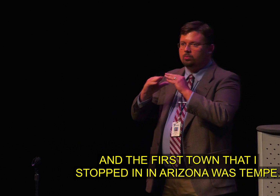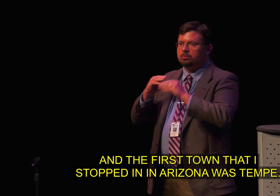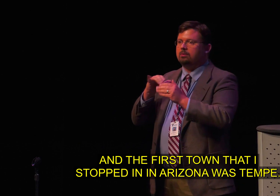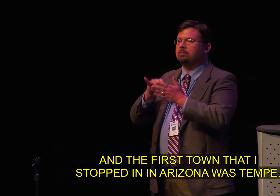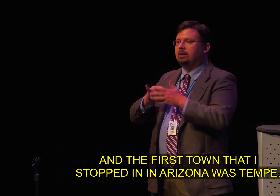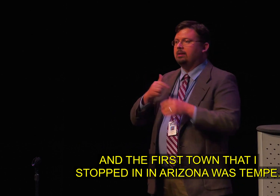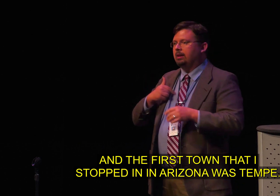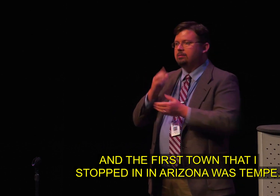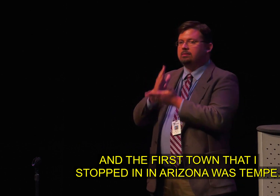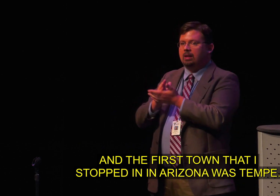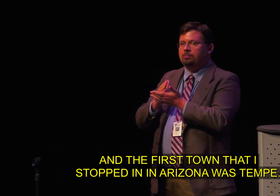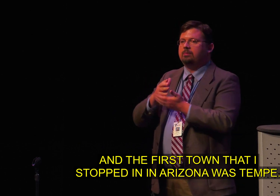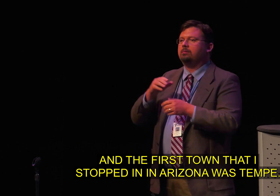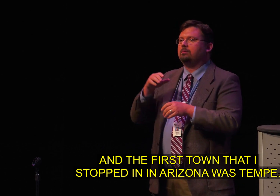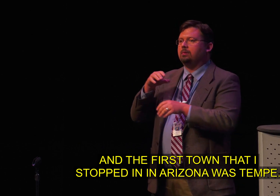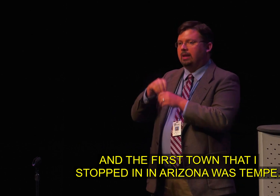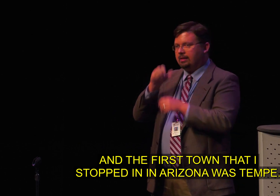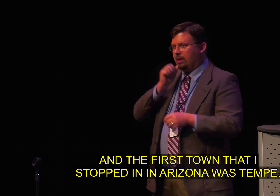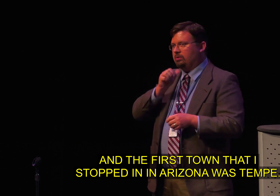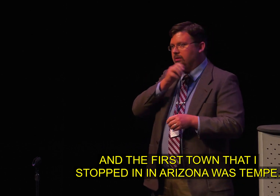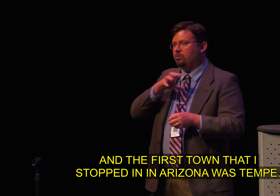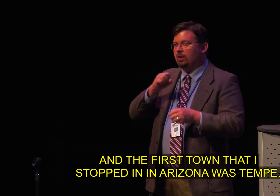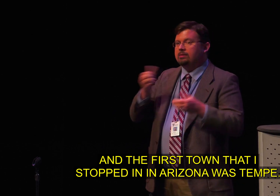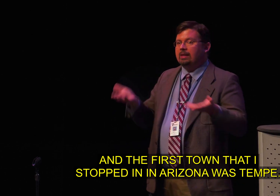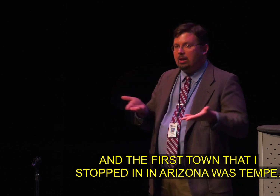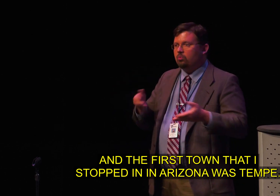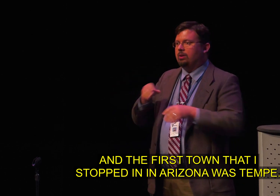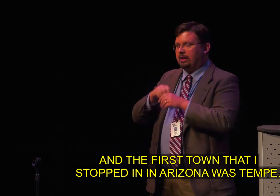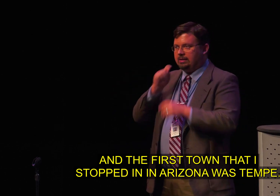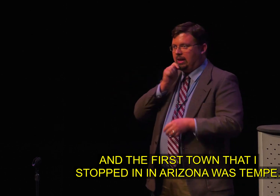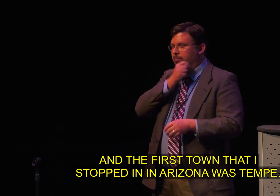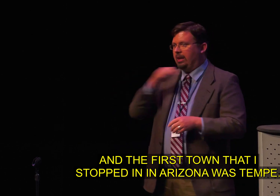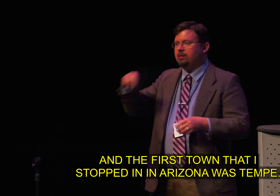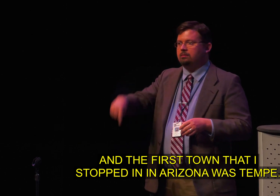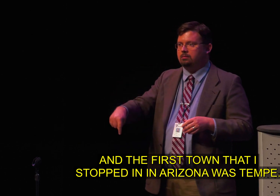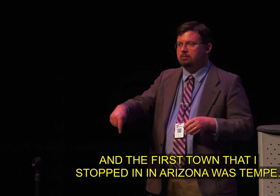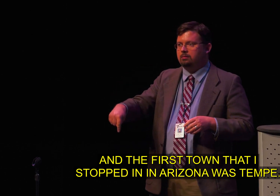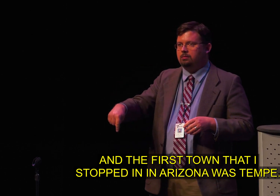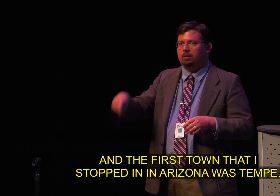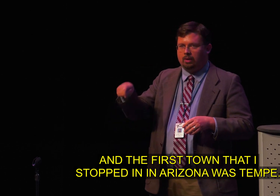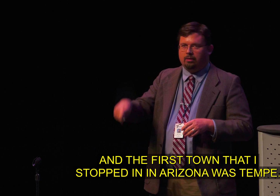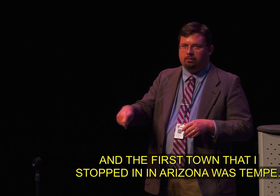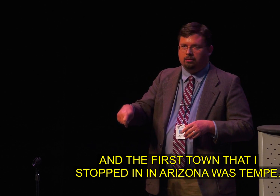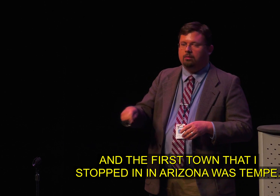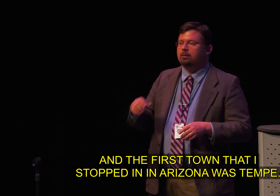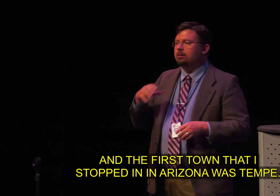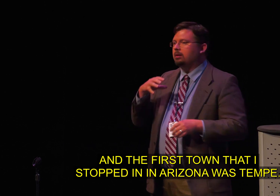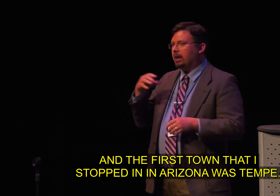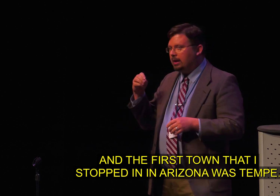And the first town that I stopped in, in Arizona, was Tempe.